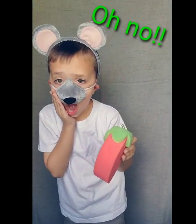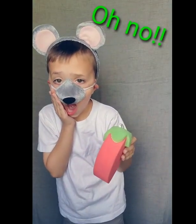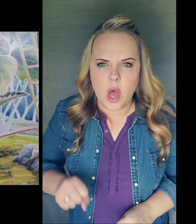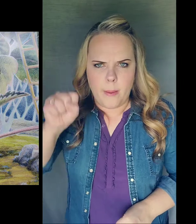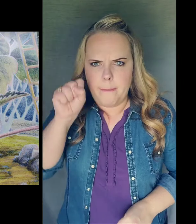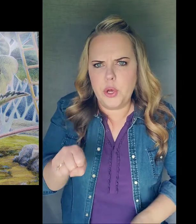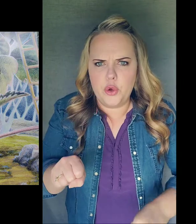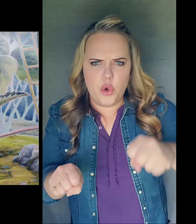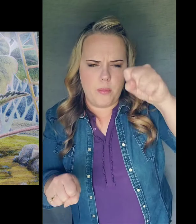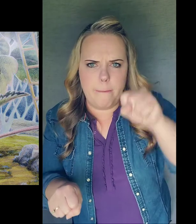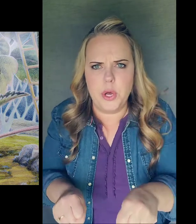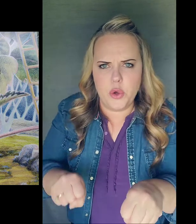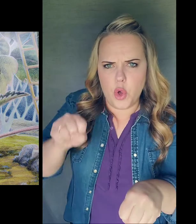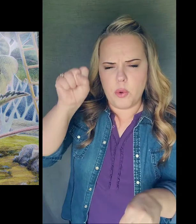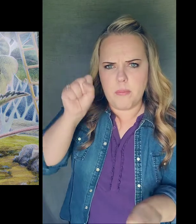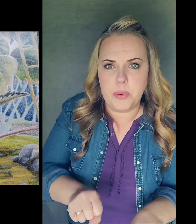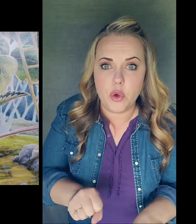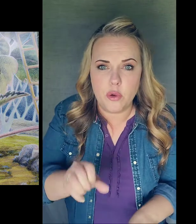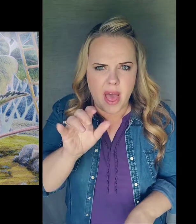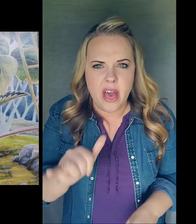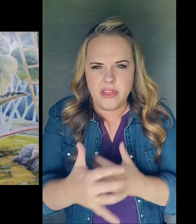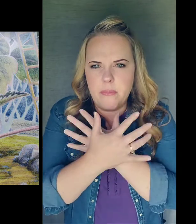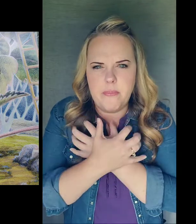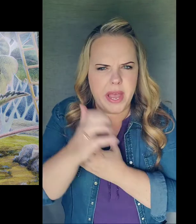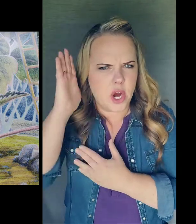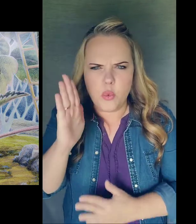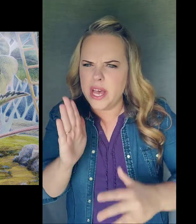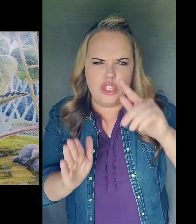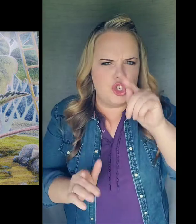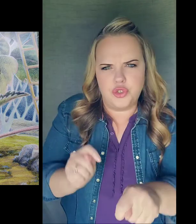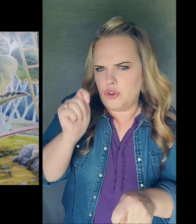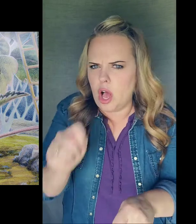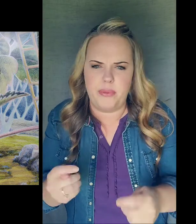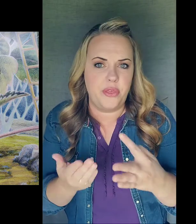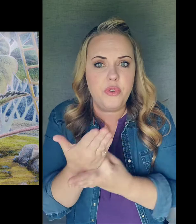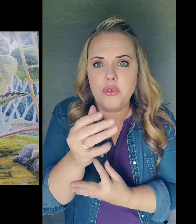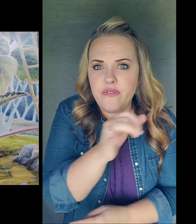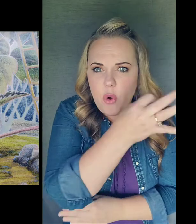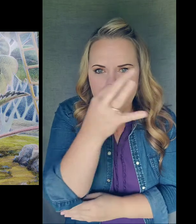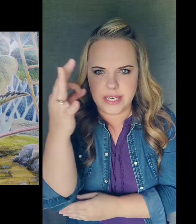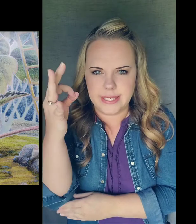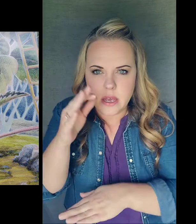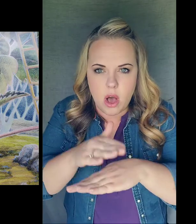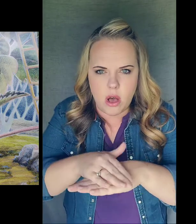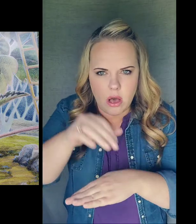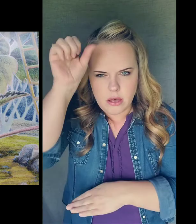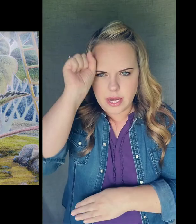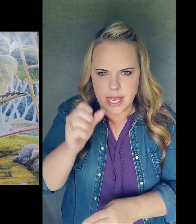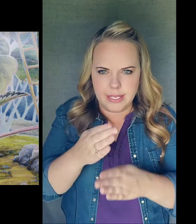Boom! Boom! Boom! The Bear will tromp through the forest on his